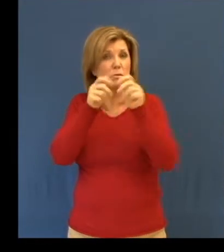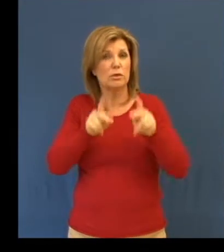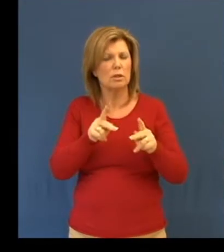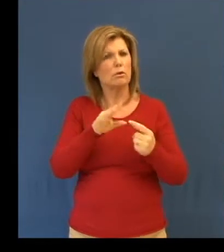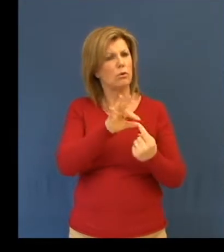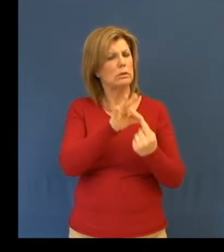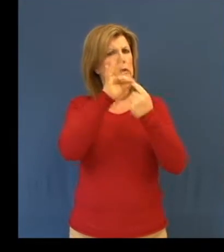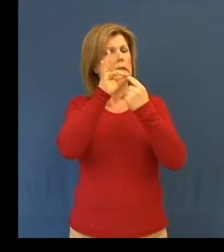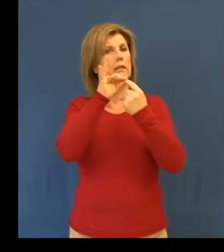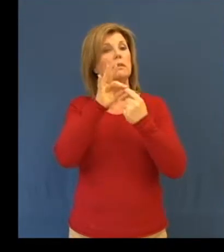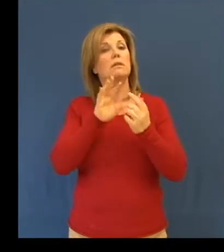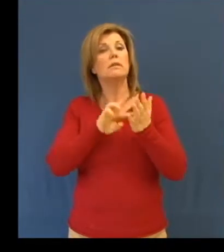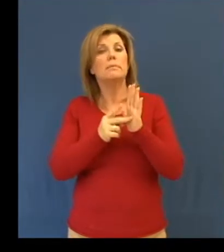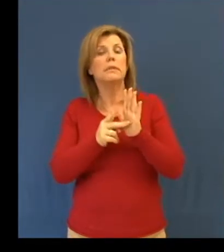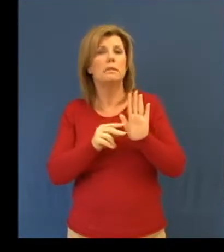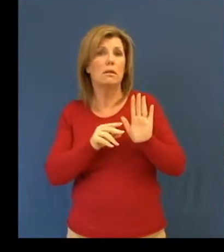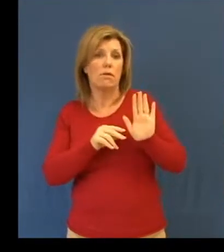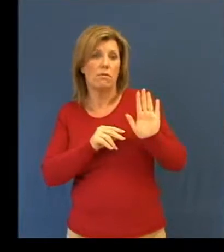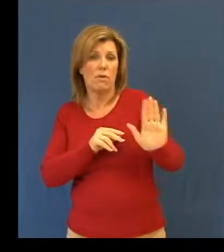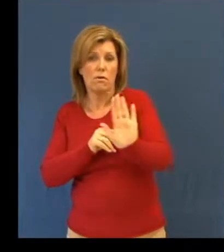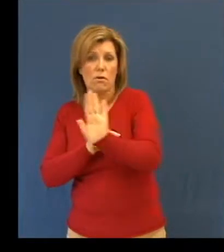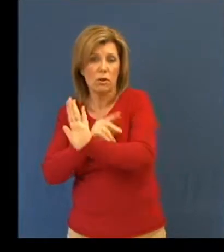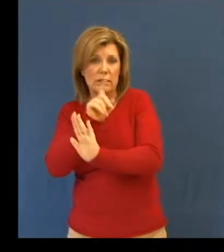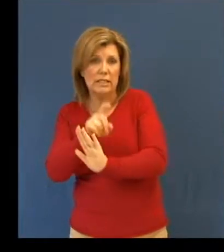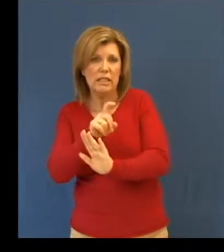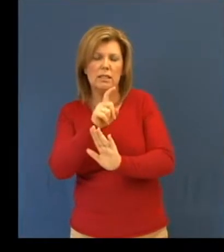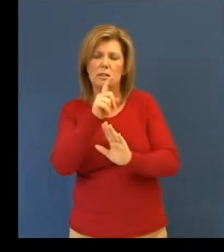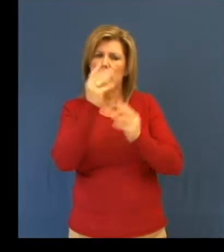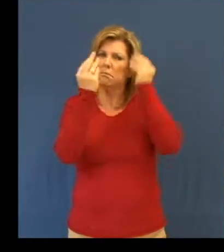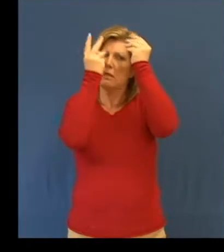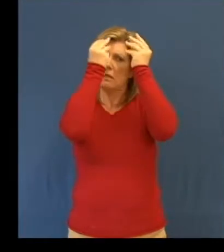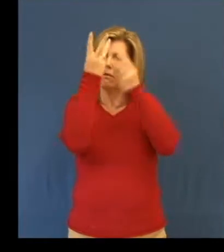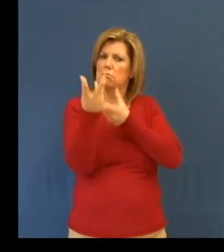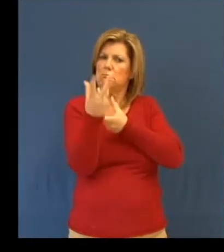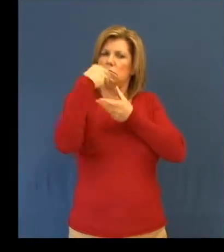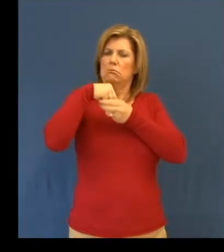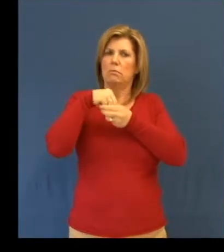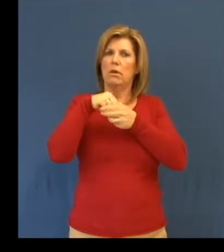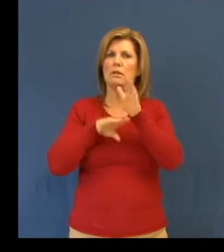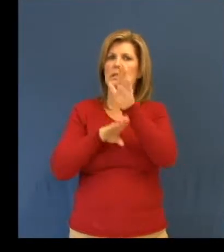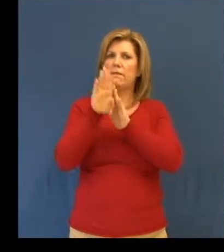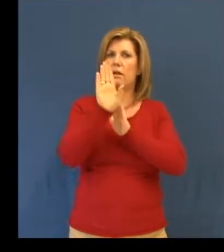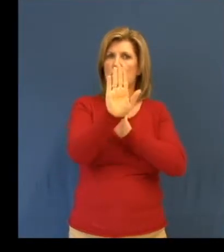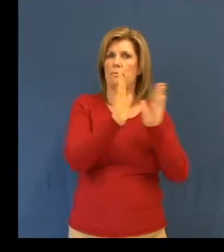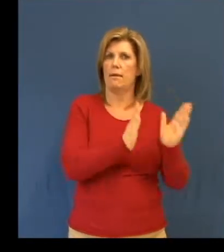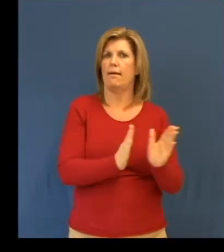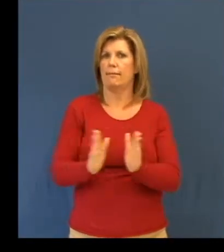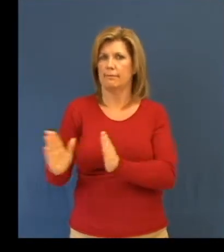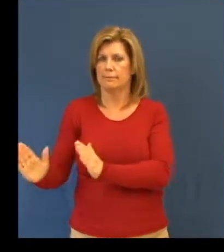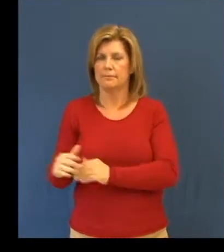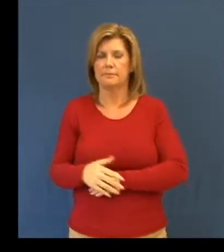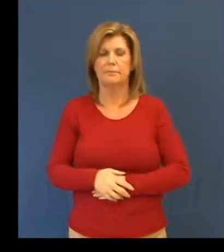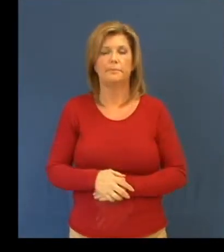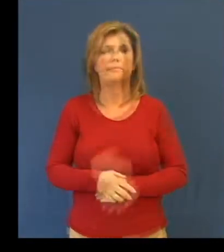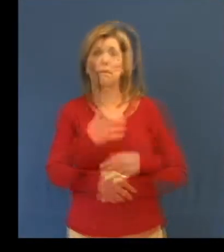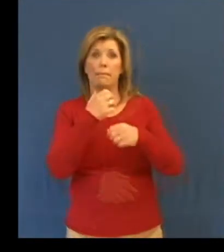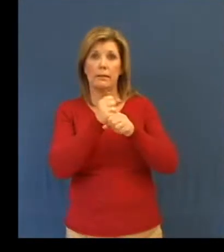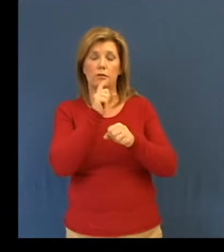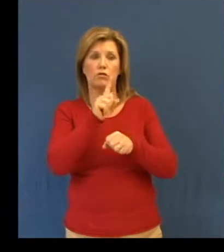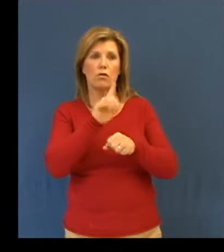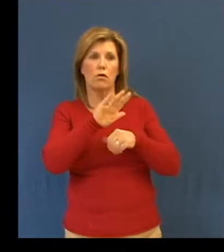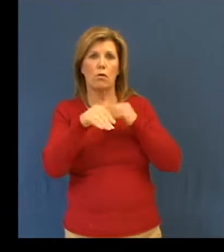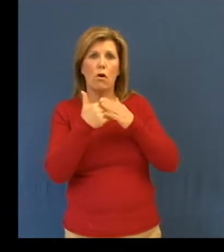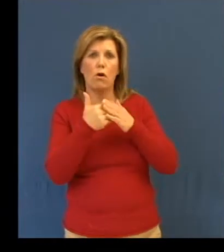unique, so ensure each family member's needs are taken into consideration as you begin to develop your plan.